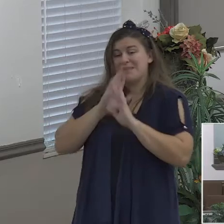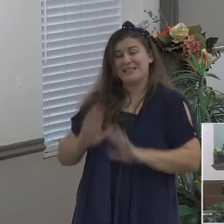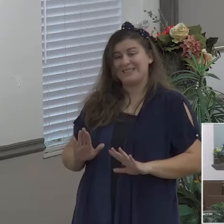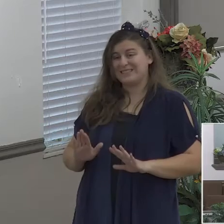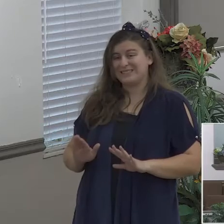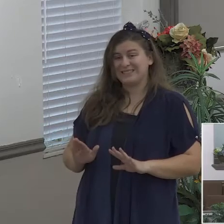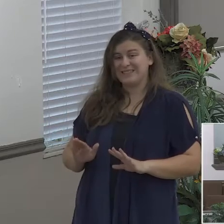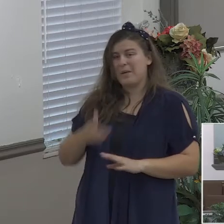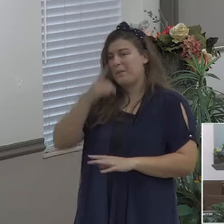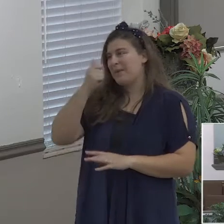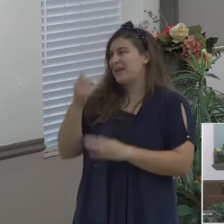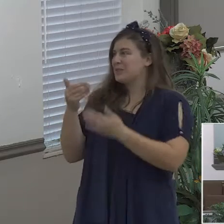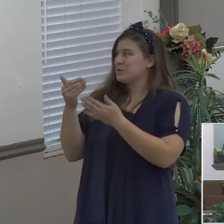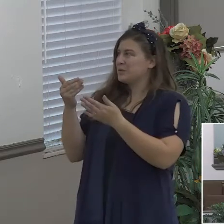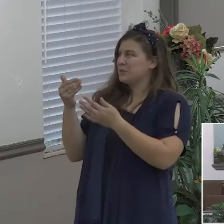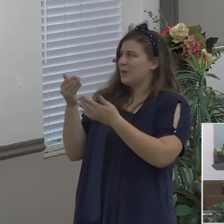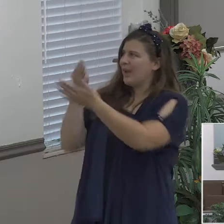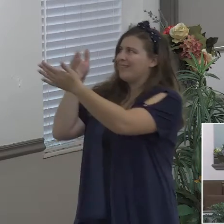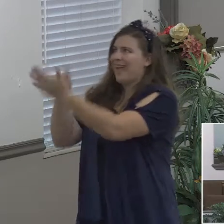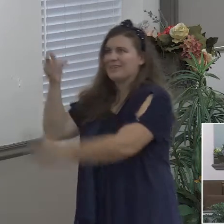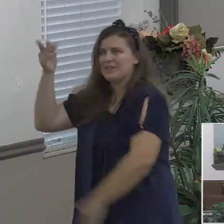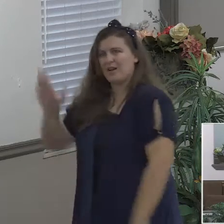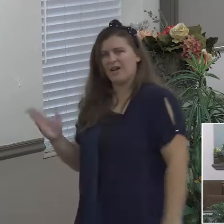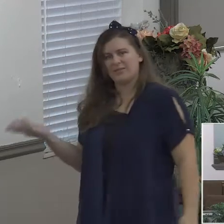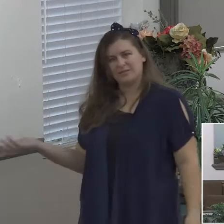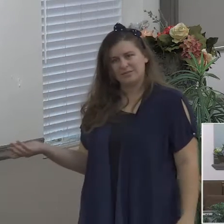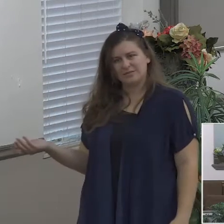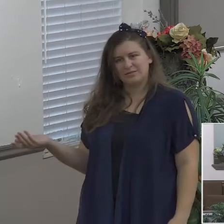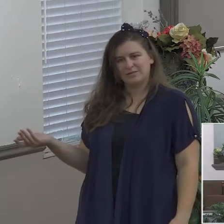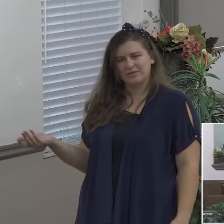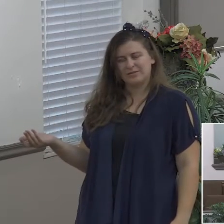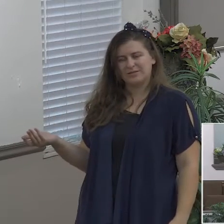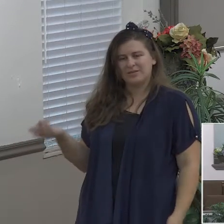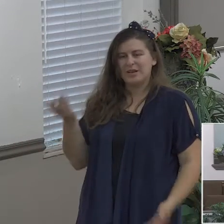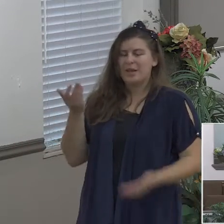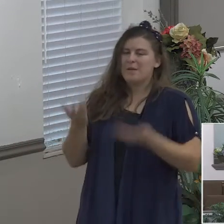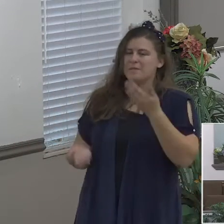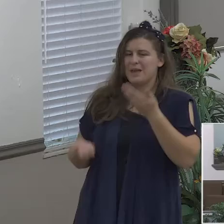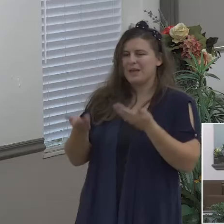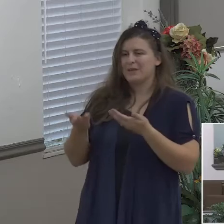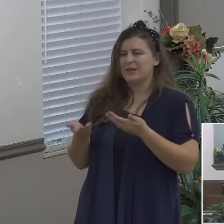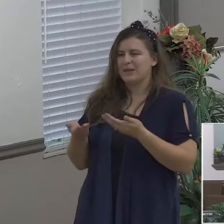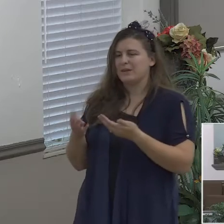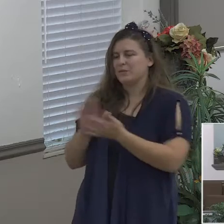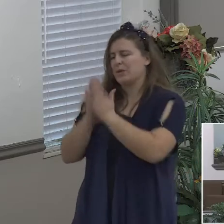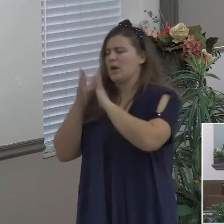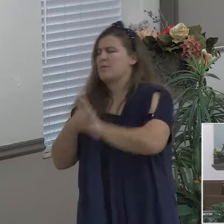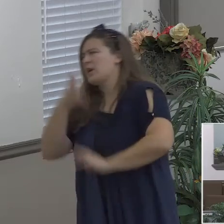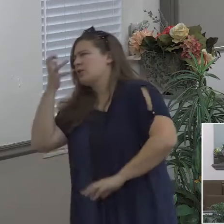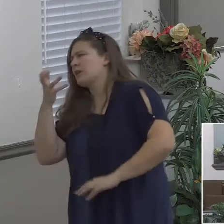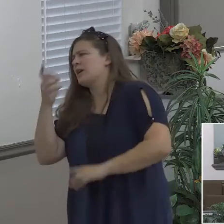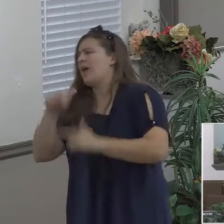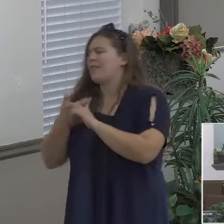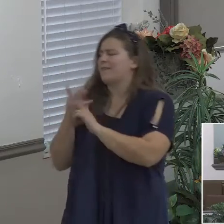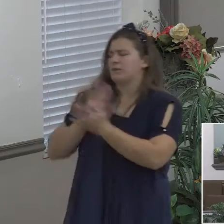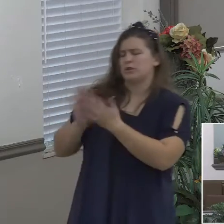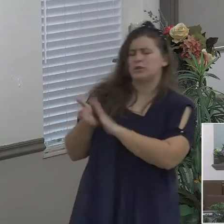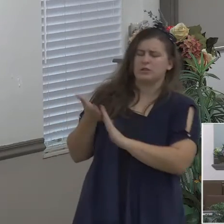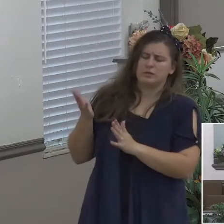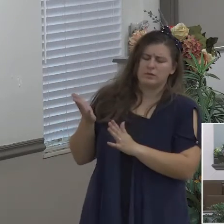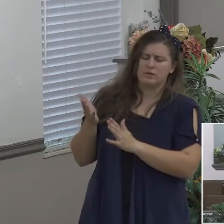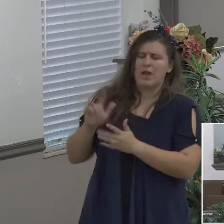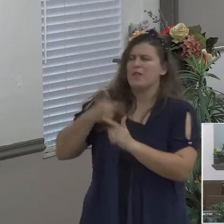and maybe that's on again and off again and on again and off again but dear friend that's the way it is a true Christian